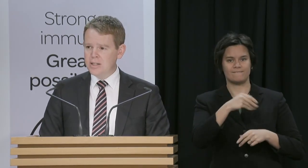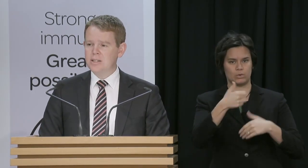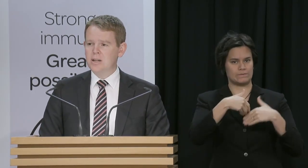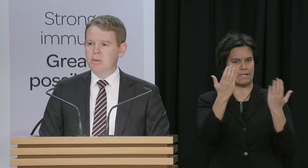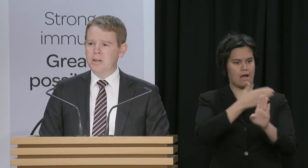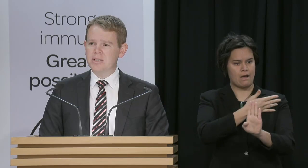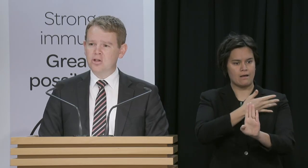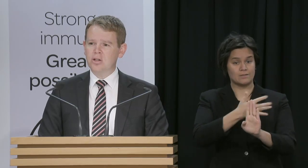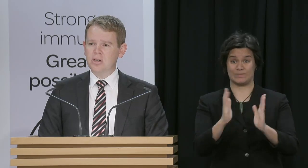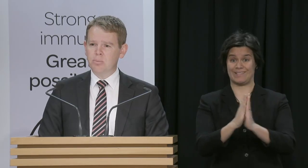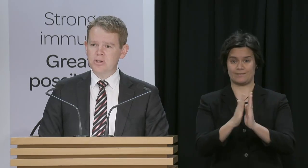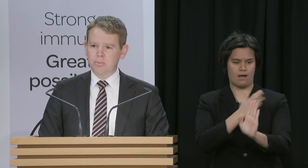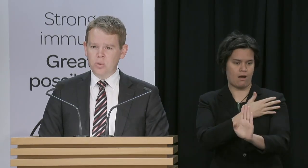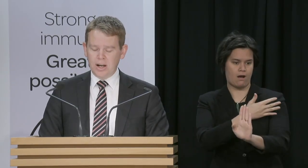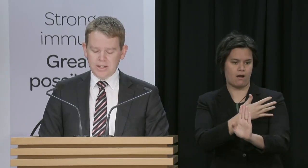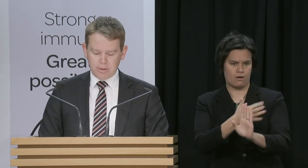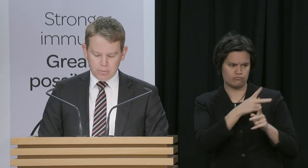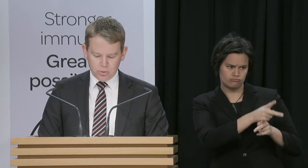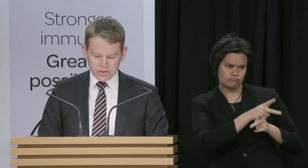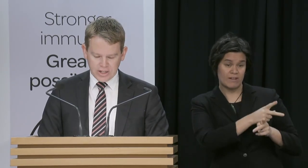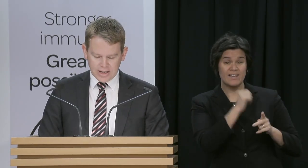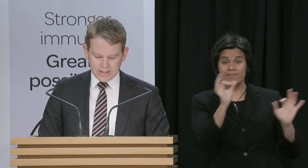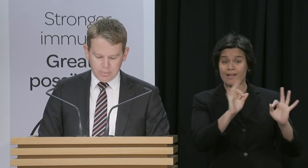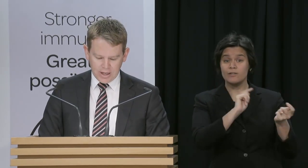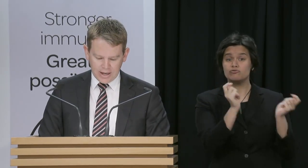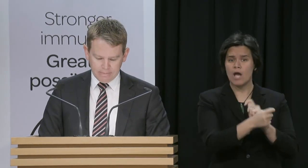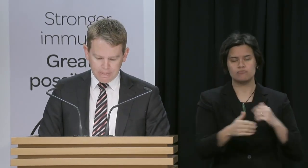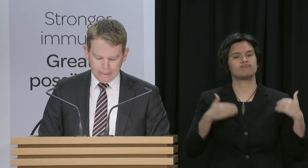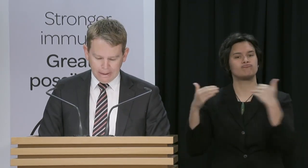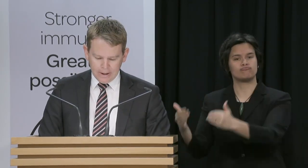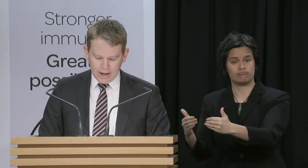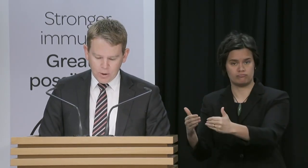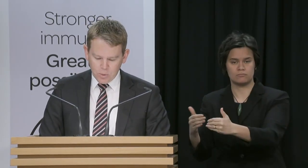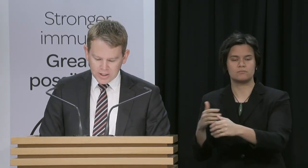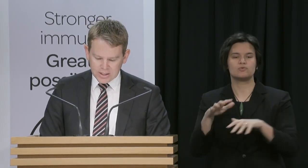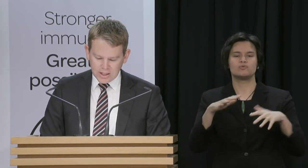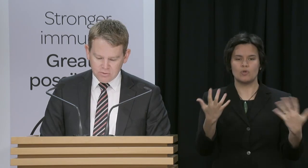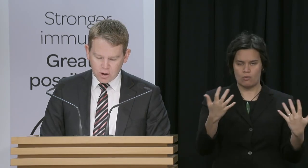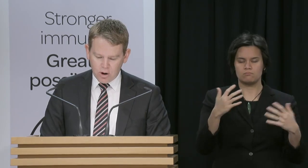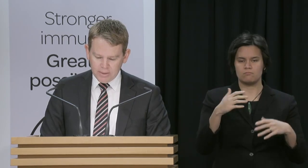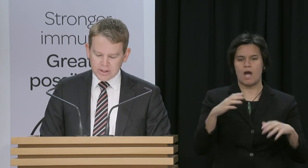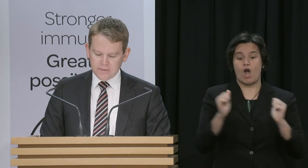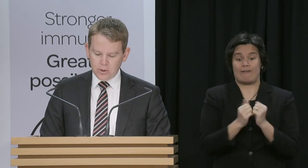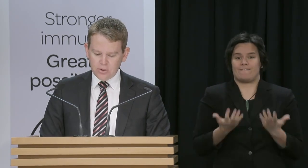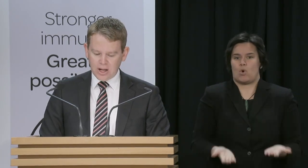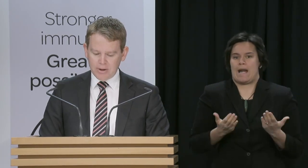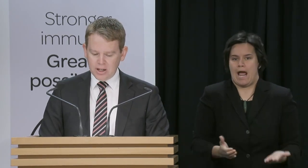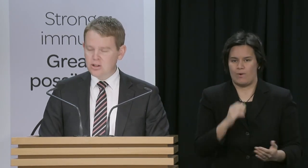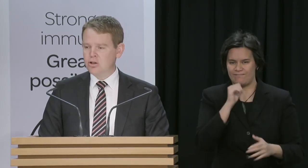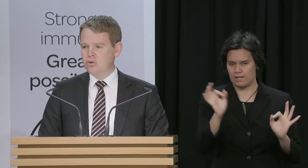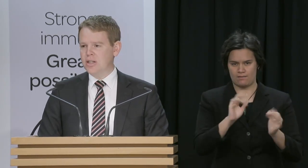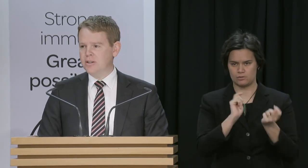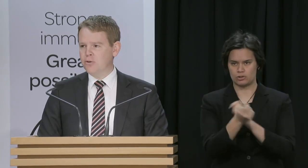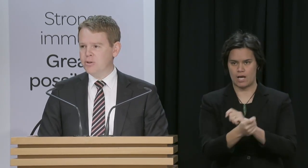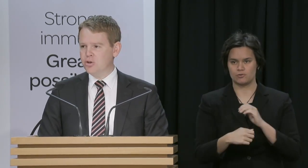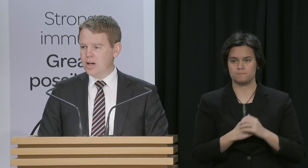few days, but the decision in principle allows people to start to plan. We will extend requirements for those coming